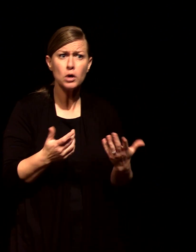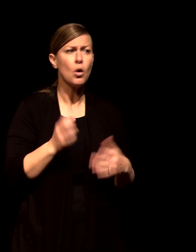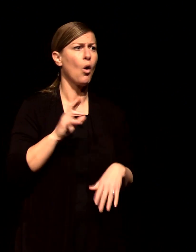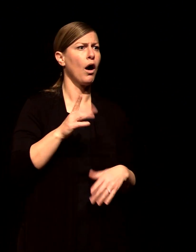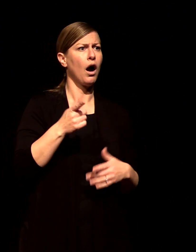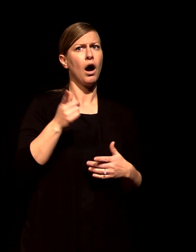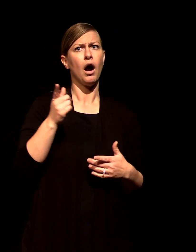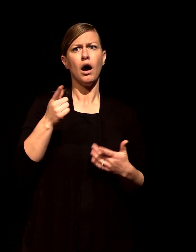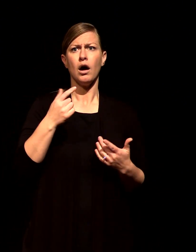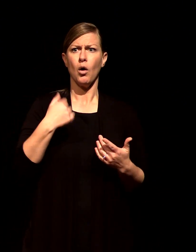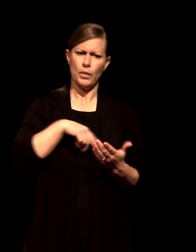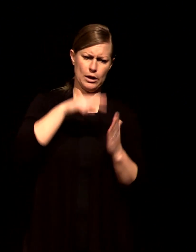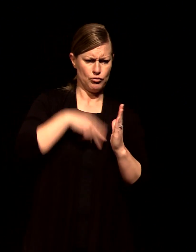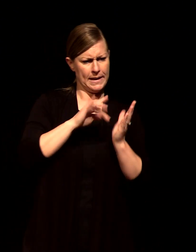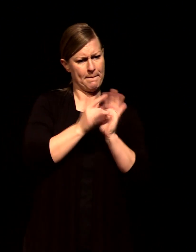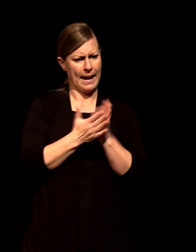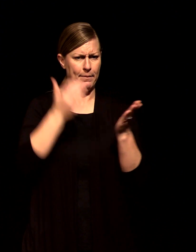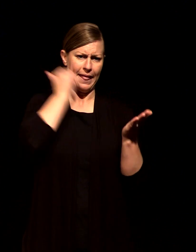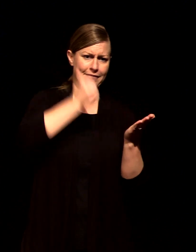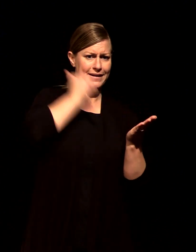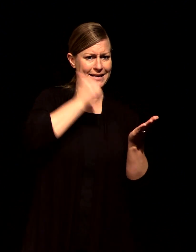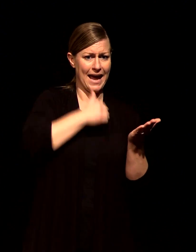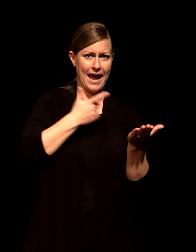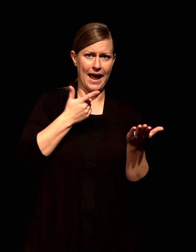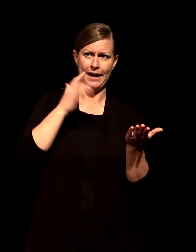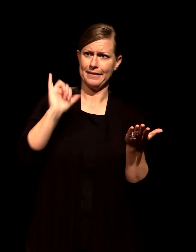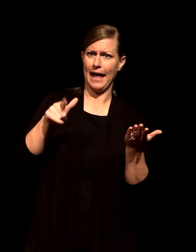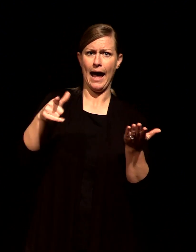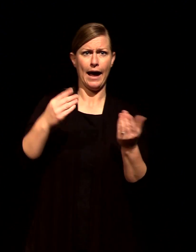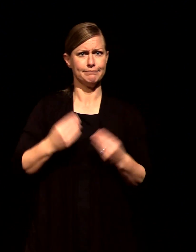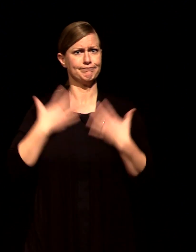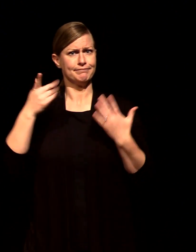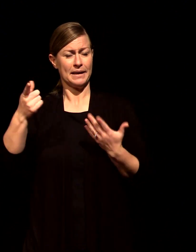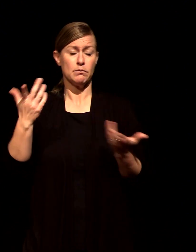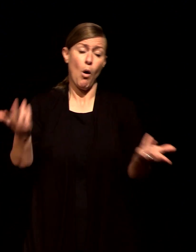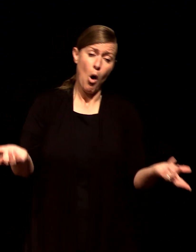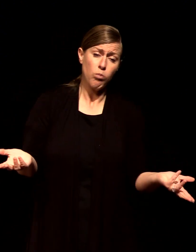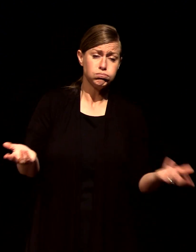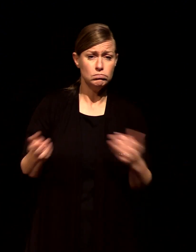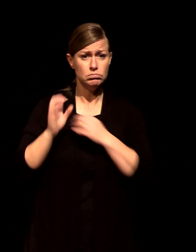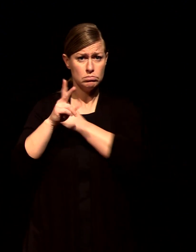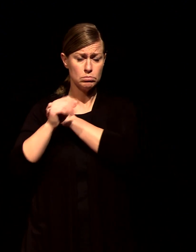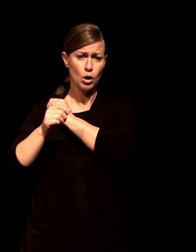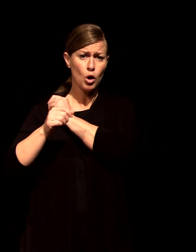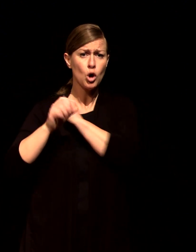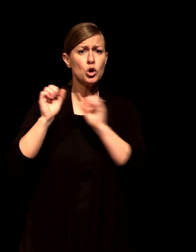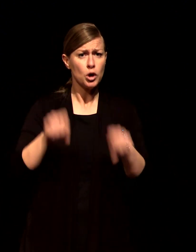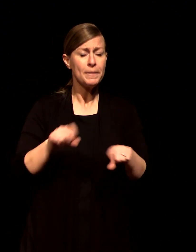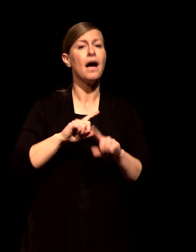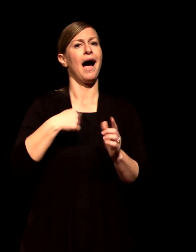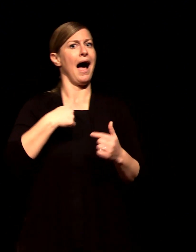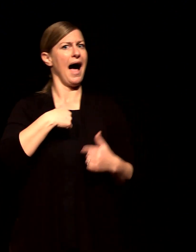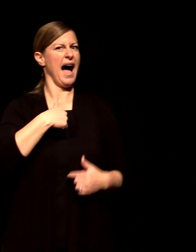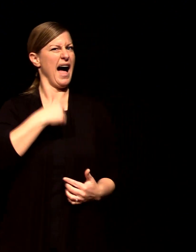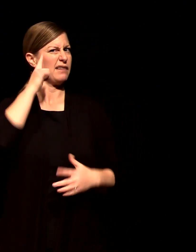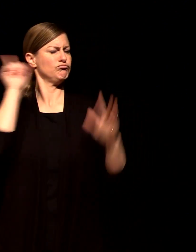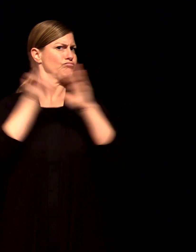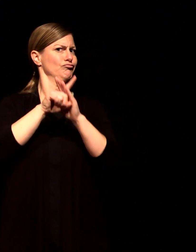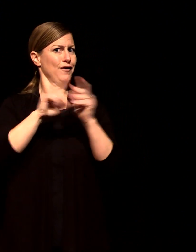I want to kind of fill it in with this personal action statement I want to be like yeah Christ's own joy and comfort and happiness it's